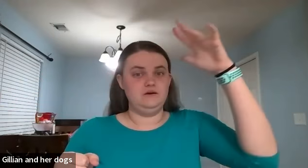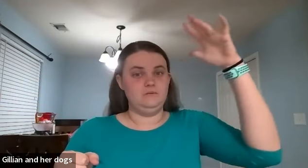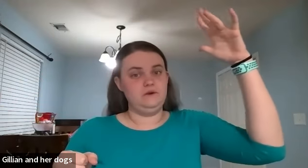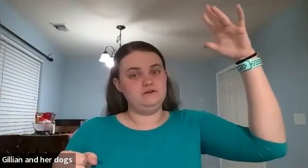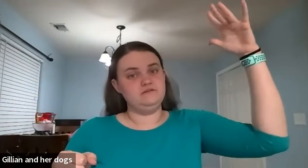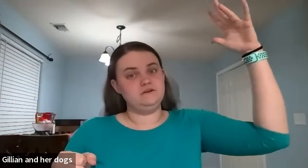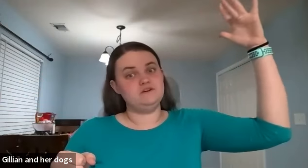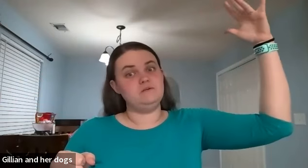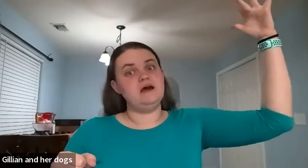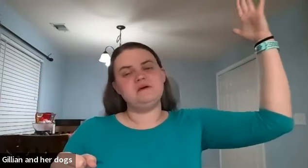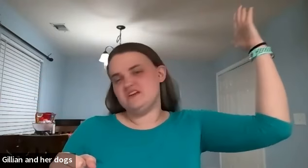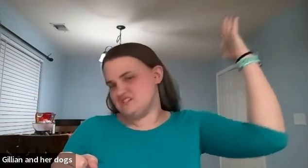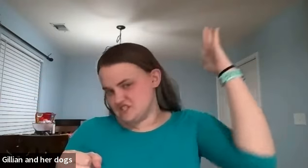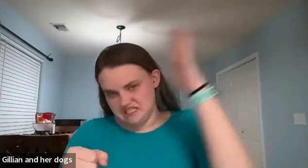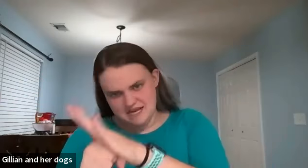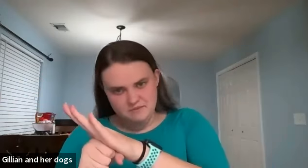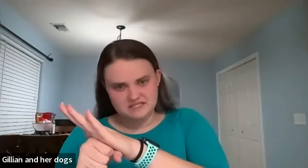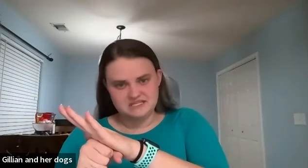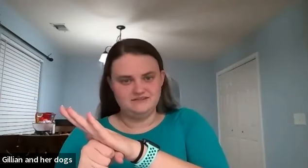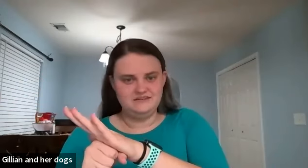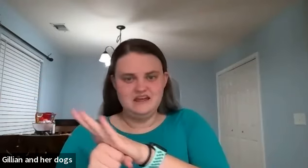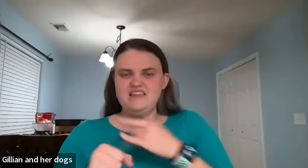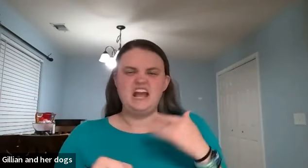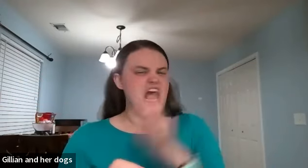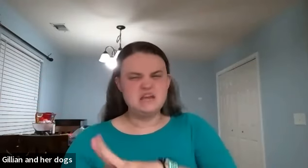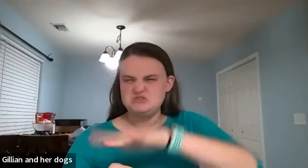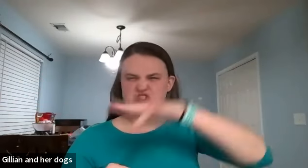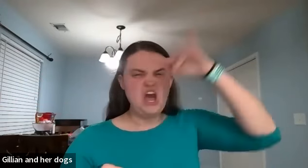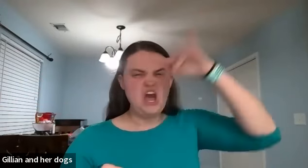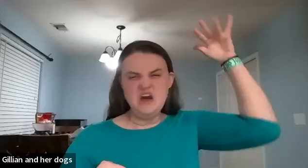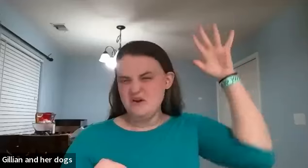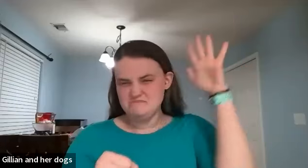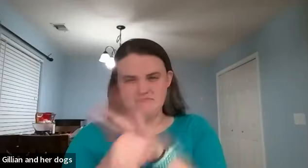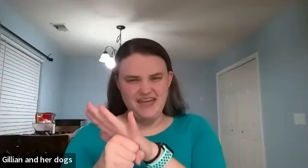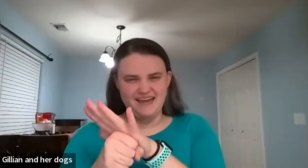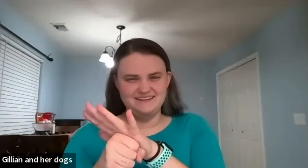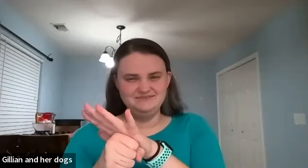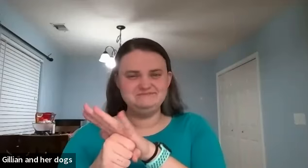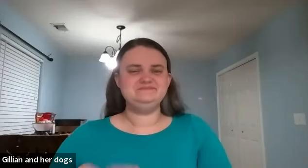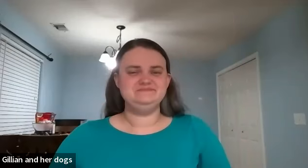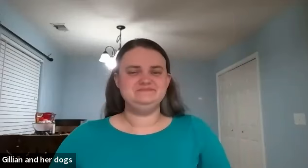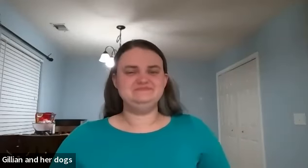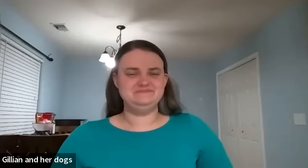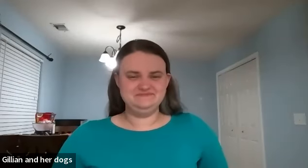to wiggle your fingers all the way up and then slam it back down like i am so mad mm-hmm